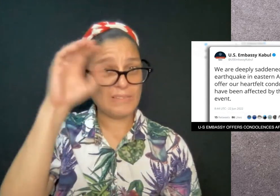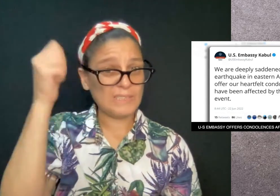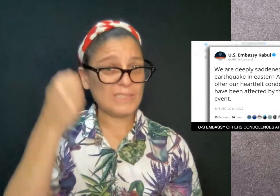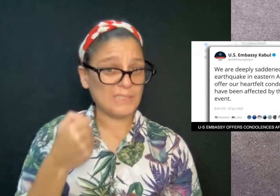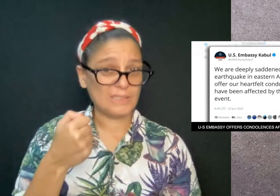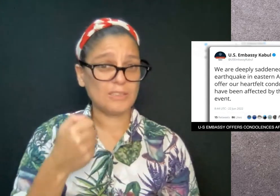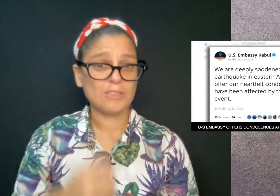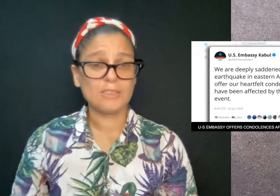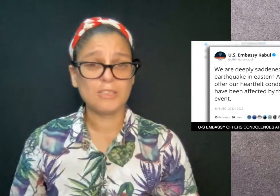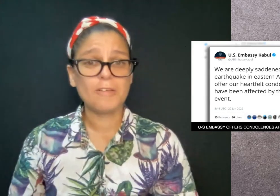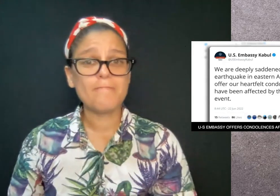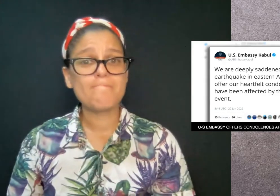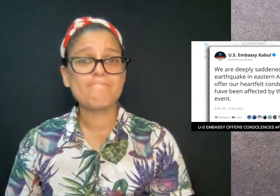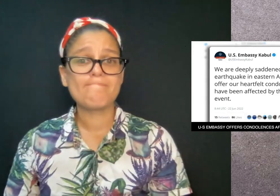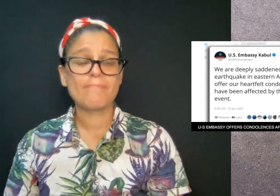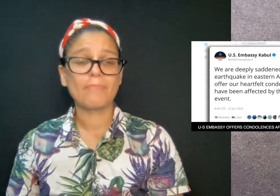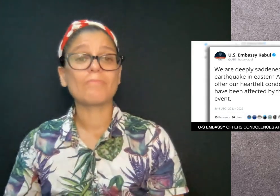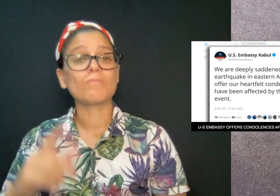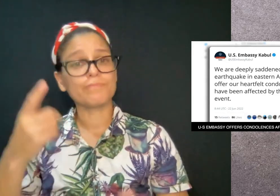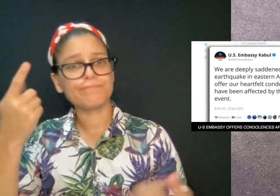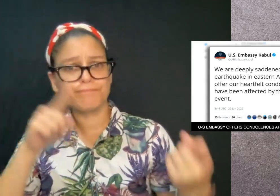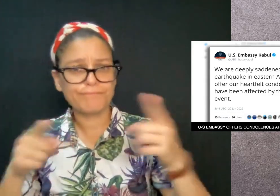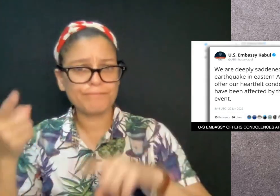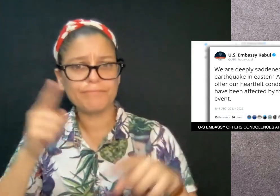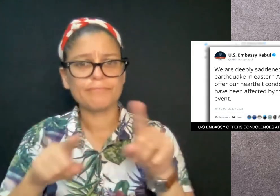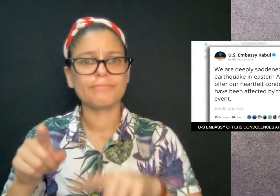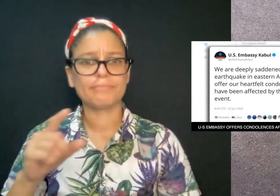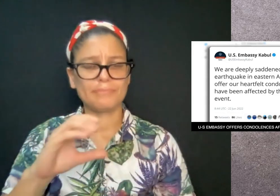by reports of an earthquake in eastern Afghanistan.